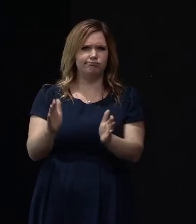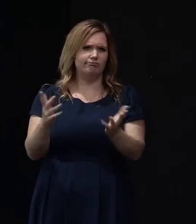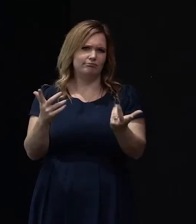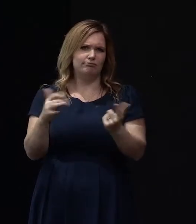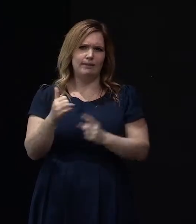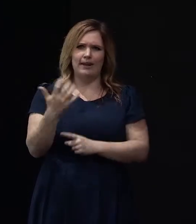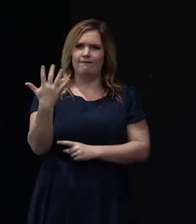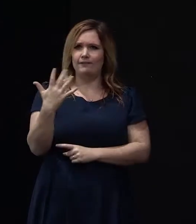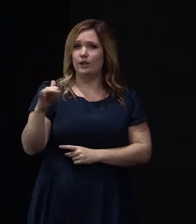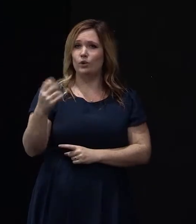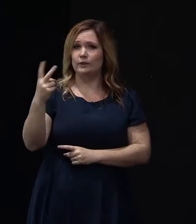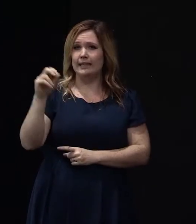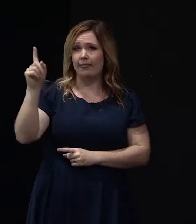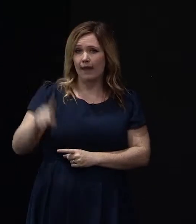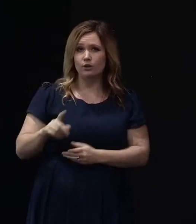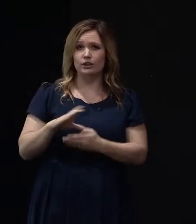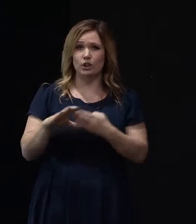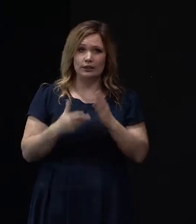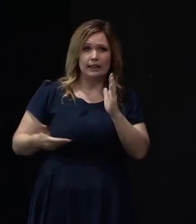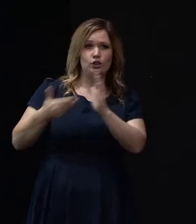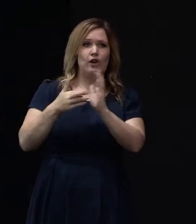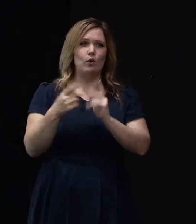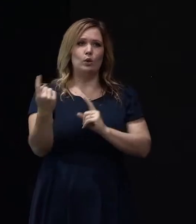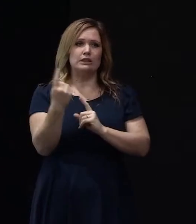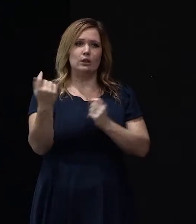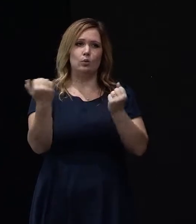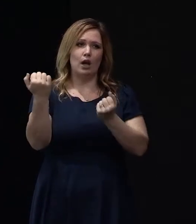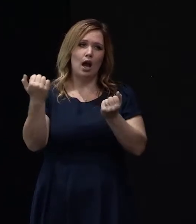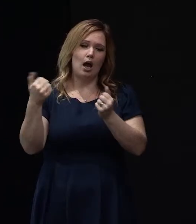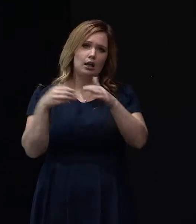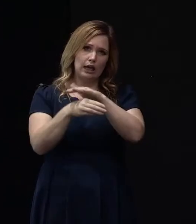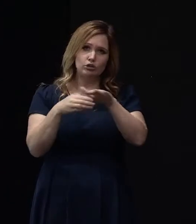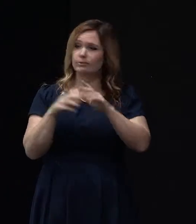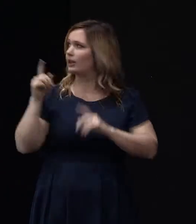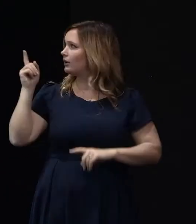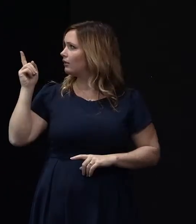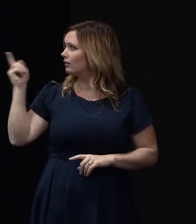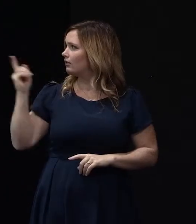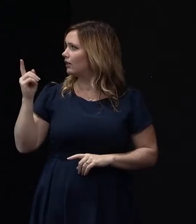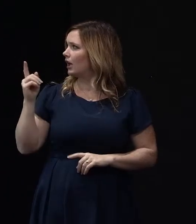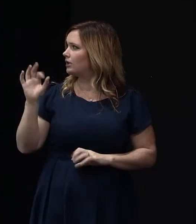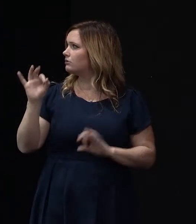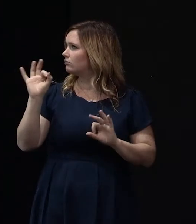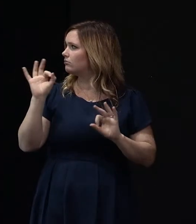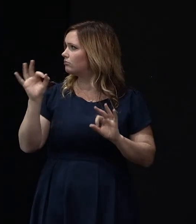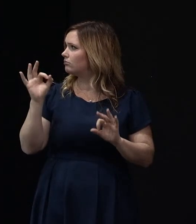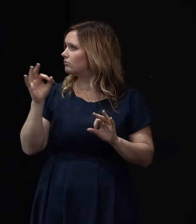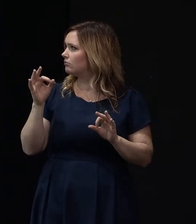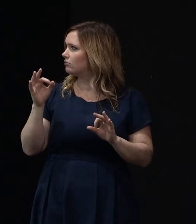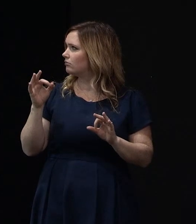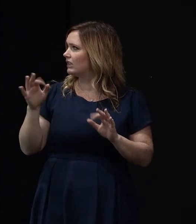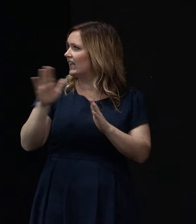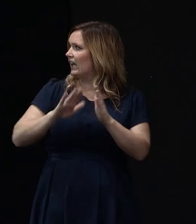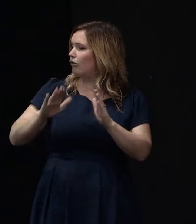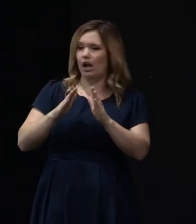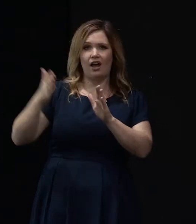fifteen to twenty thousand dollars onto your house for a single garage, at least. But this one's just got this great sort of cupboards down the outside of the